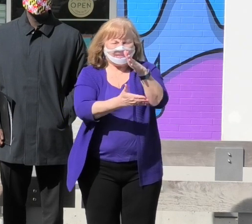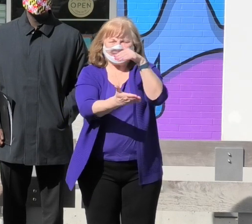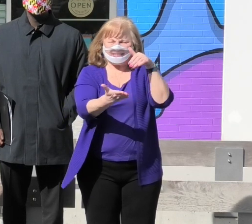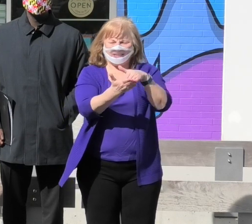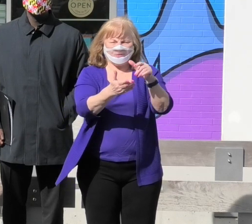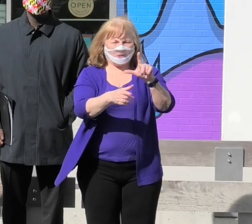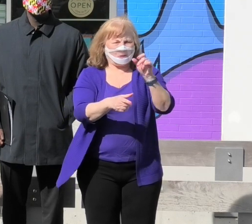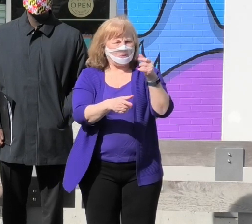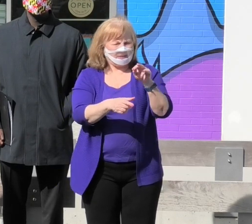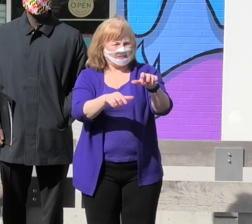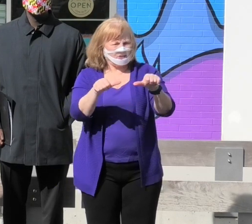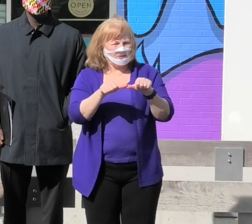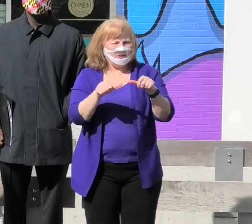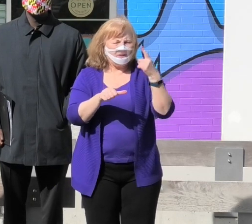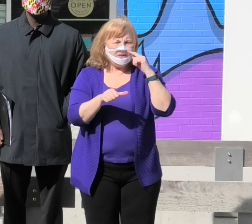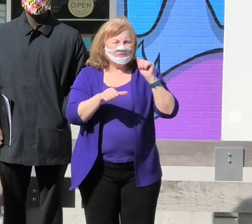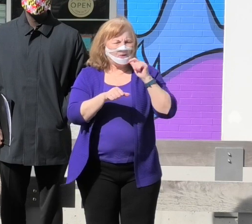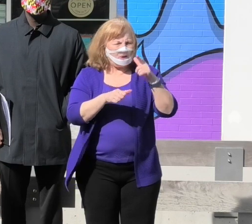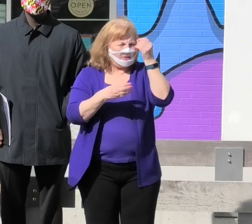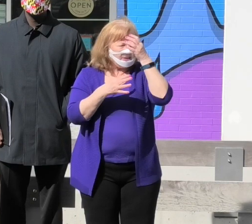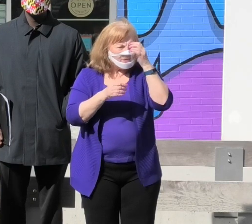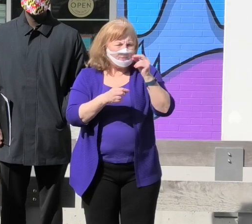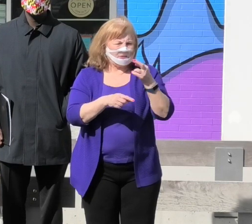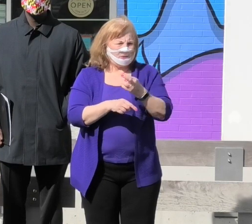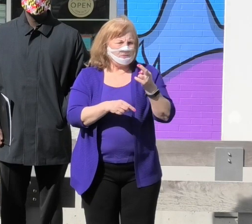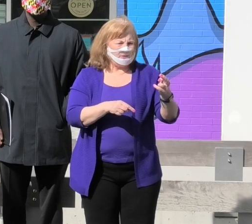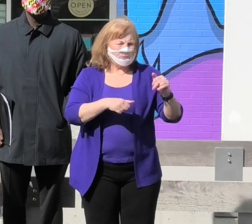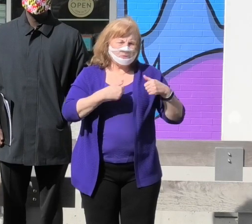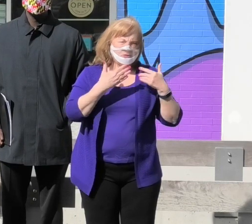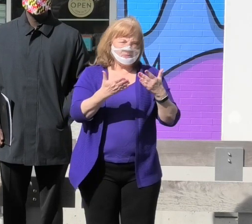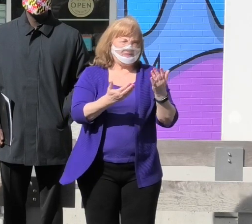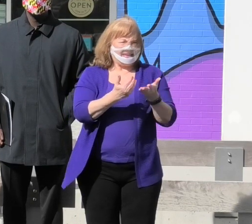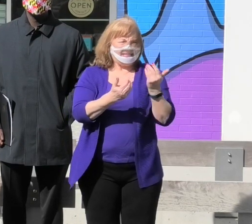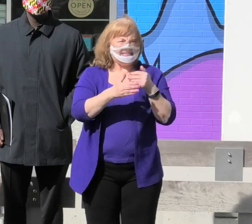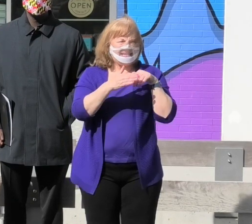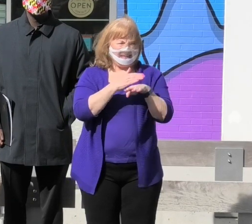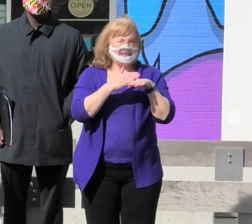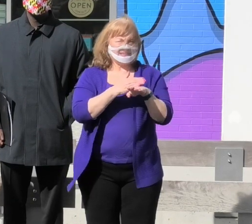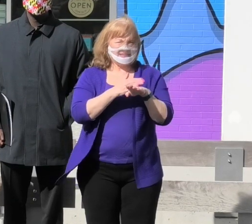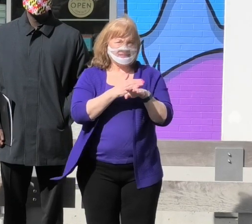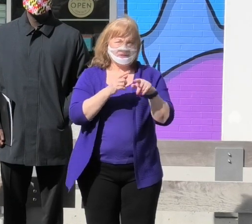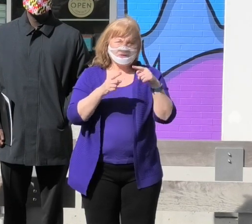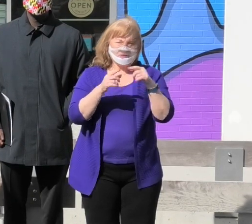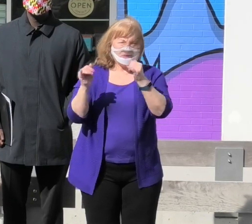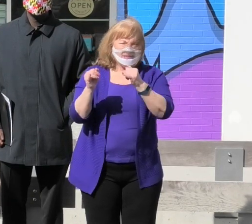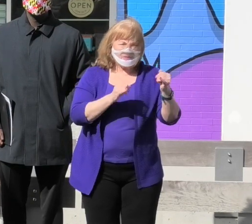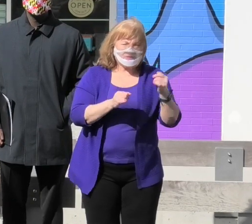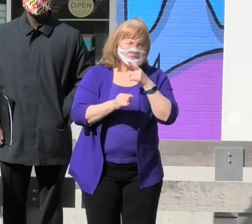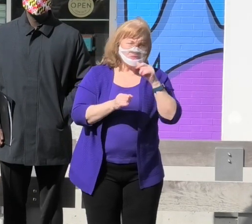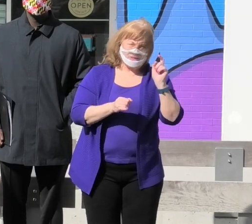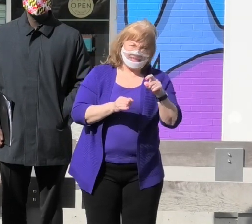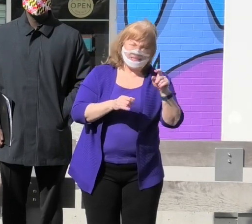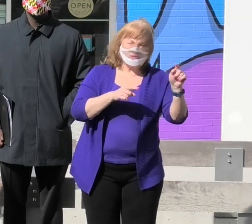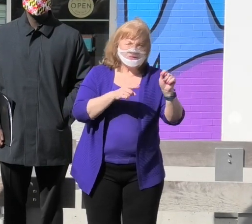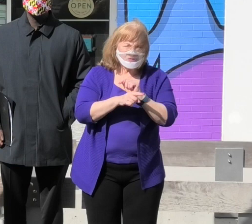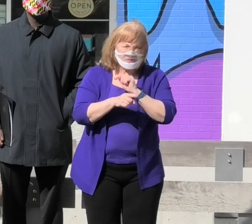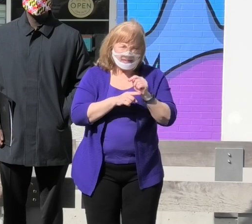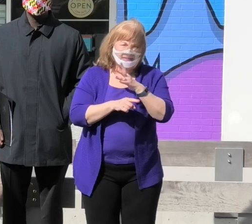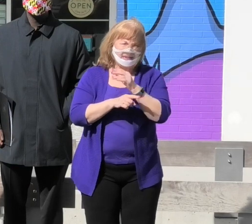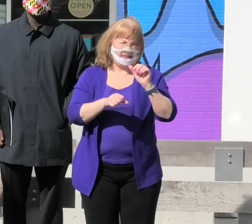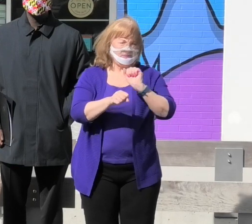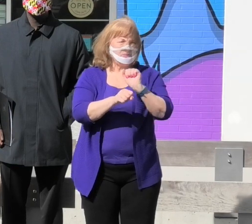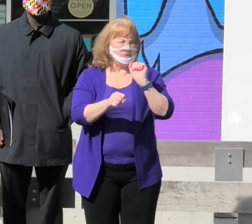location for all the information and resources to provide easy access to individuals in need of training and